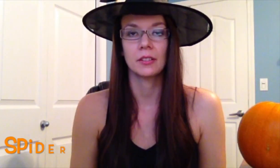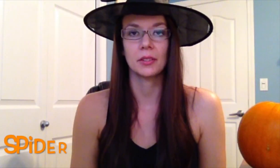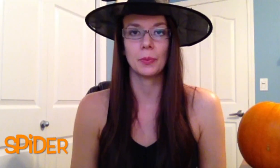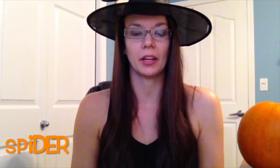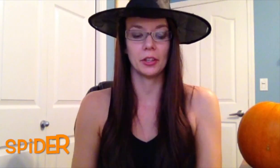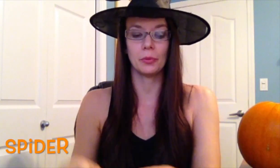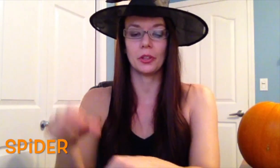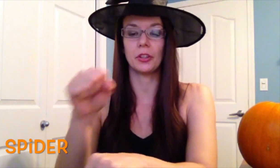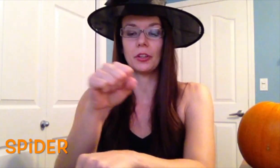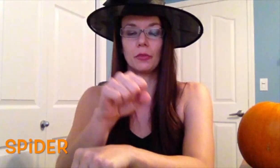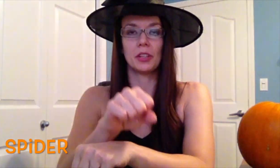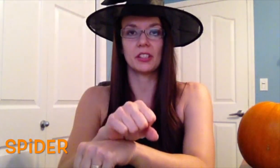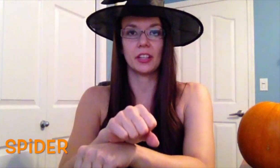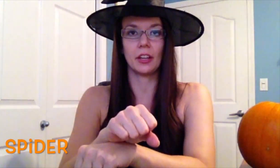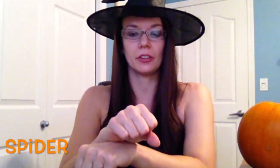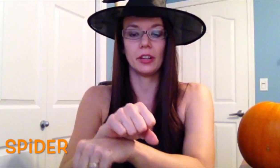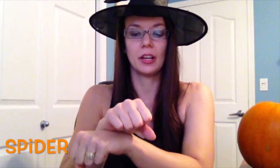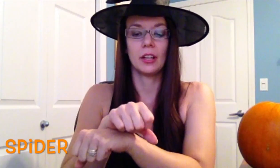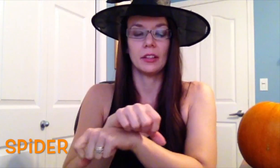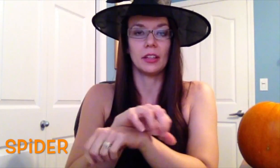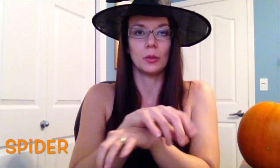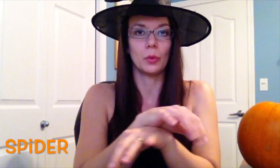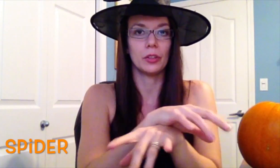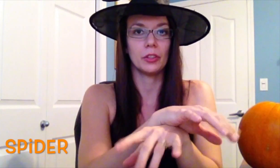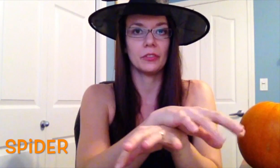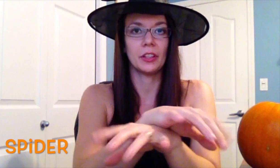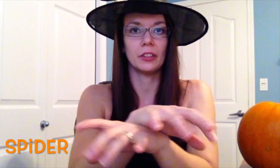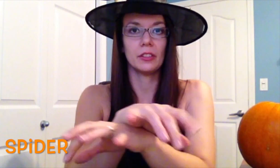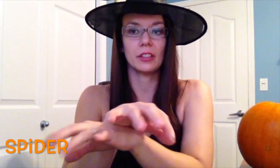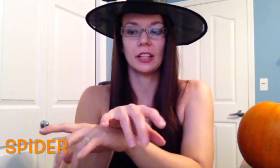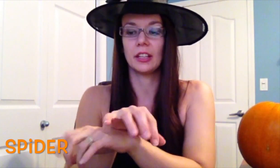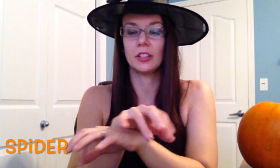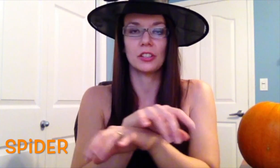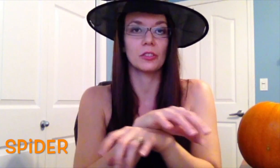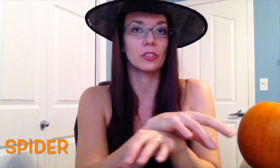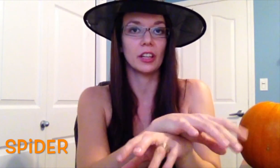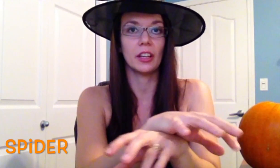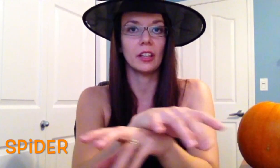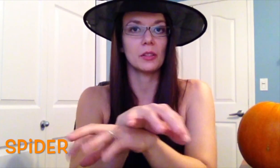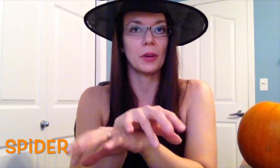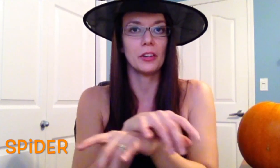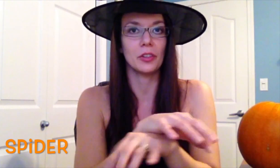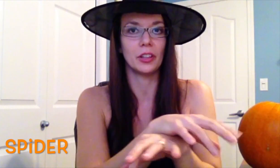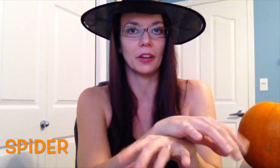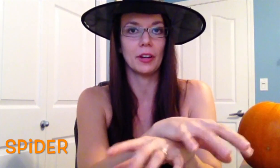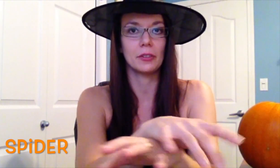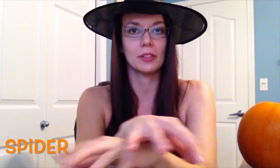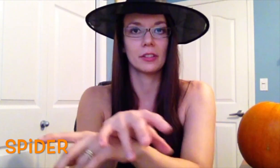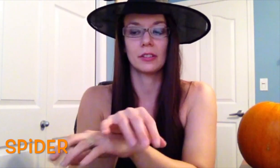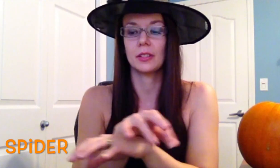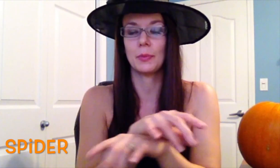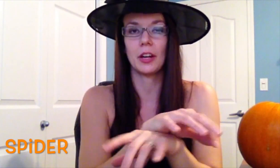Spider. Spider. your wrists together. Then wiggle your fingers, and it just looks like a spider crawling around. Spider.